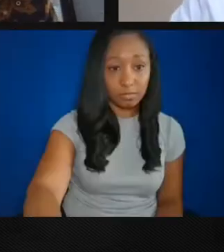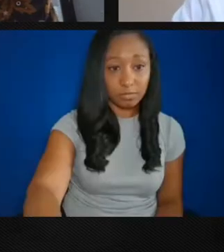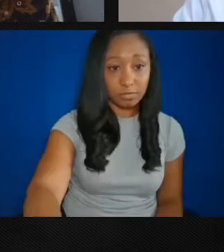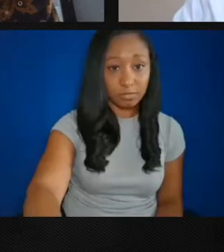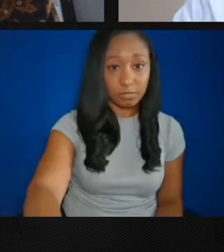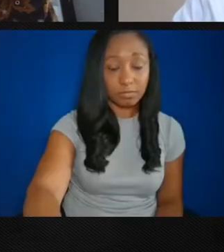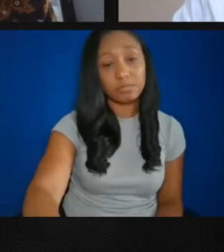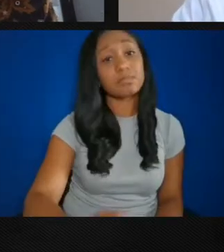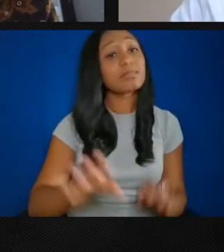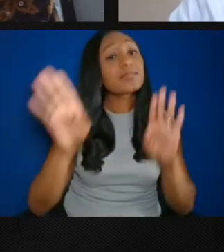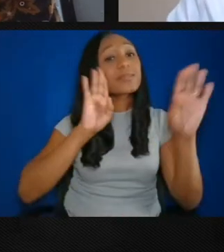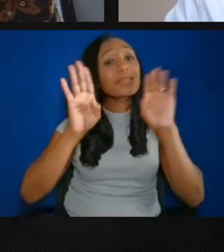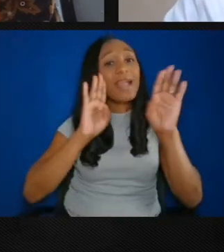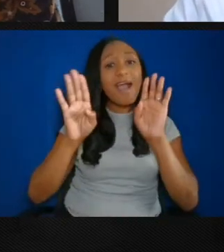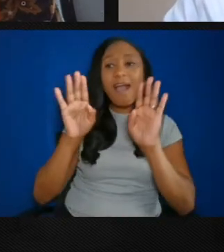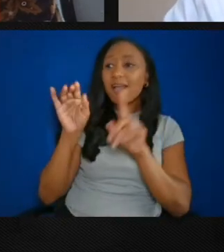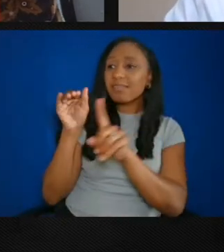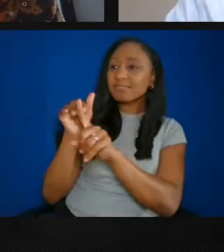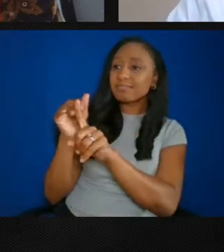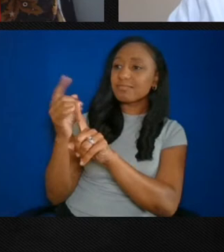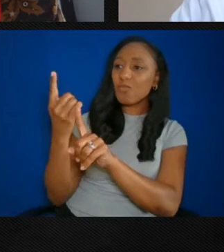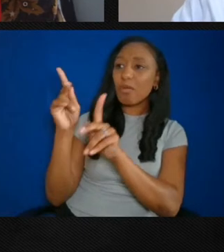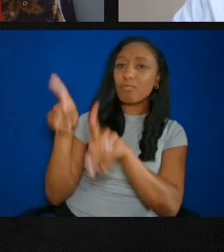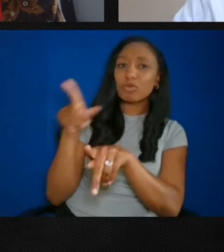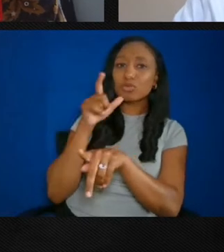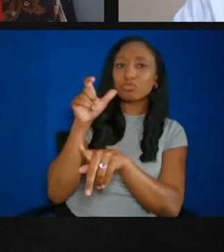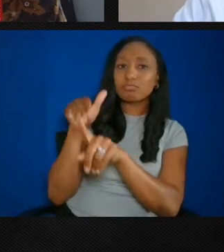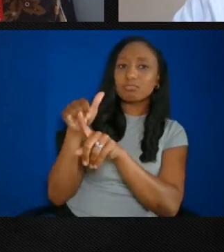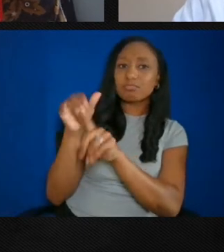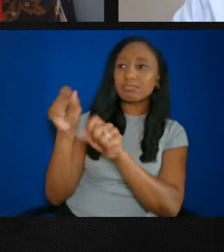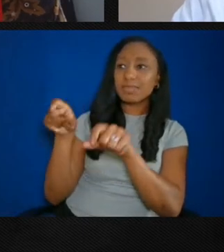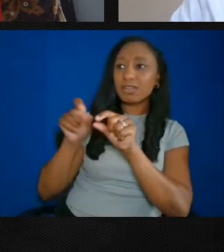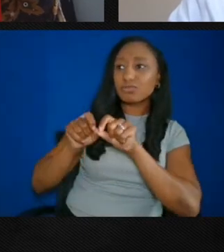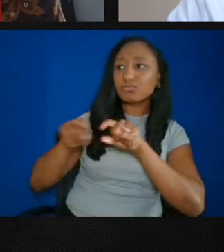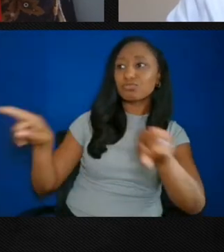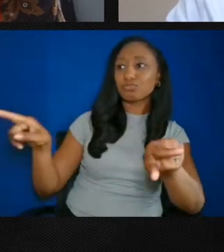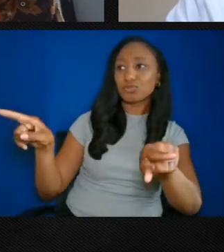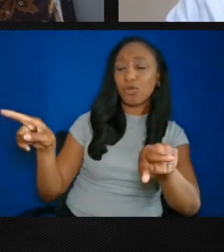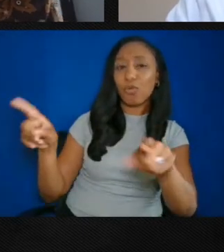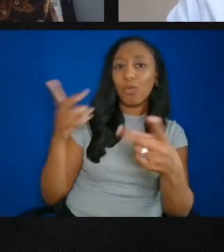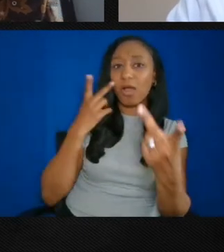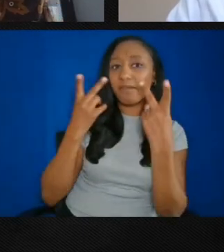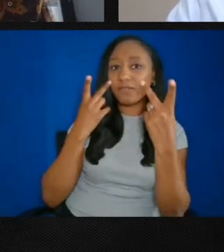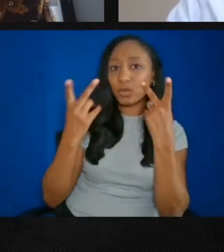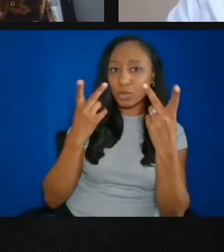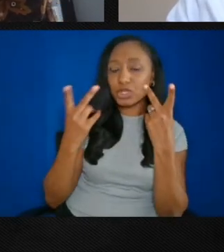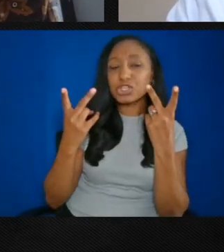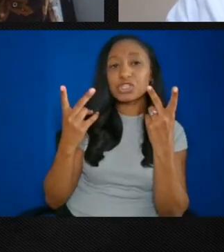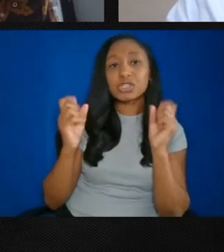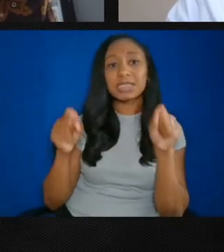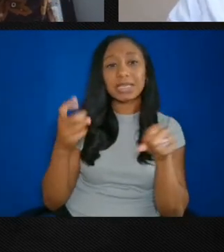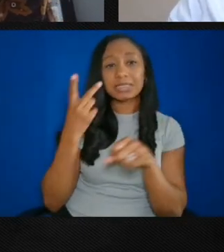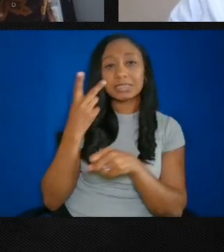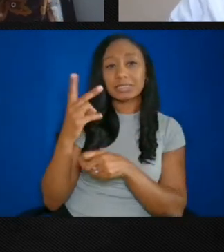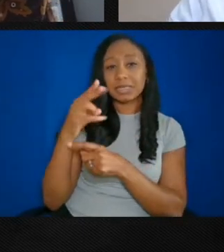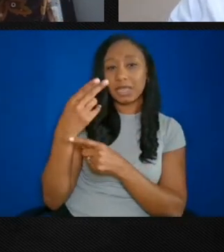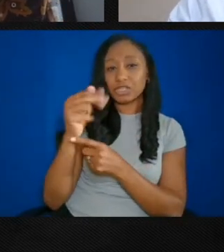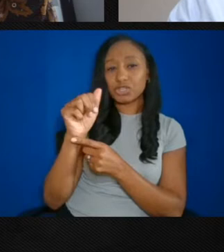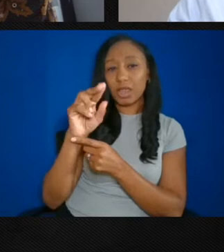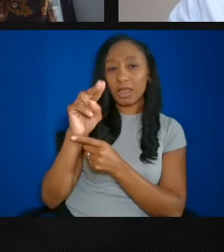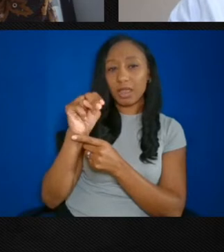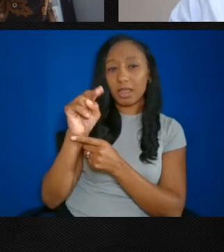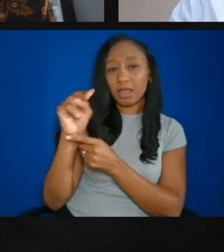out. Jodi, if you could just chat that to me in our work email so I can share that out with our viewership, that would be great. Hannah is saying,